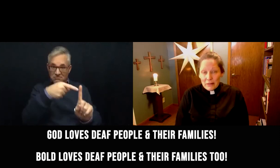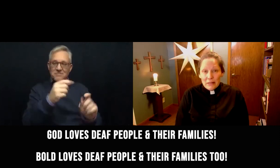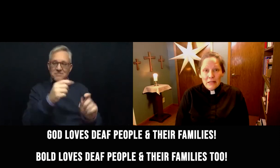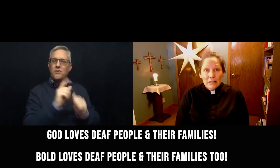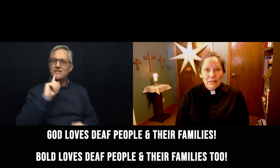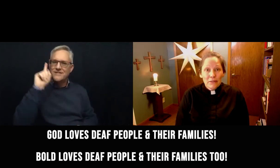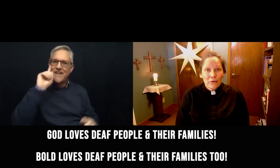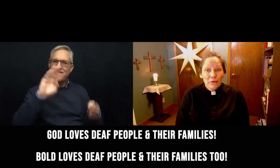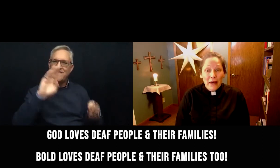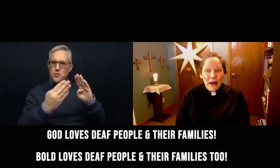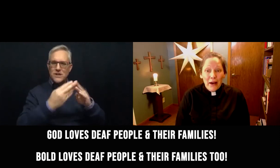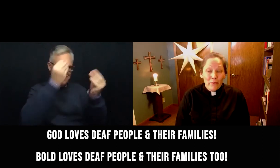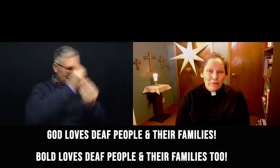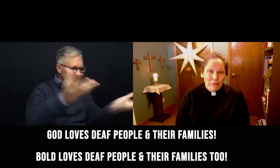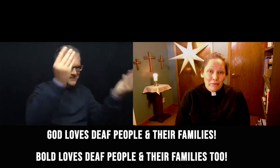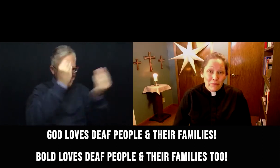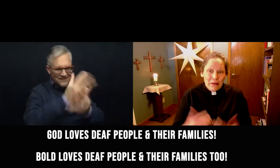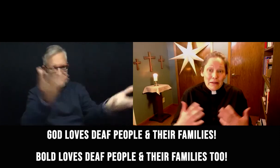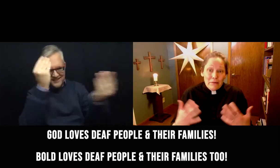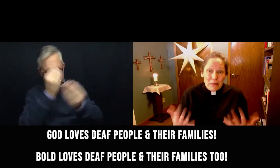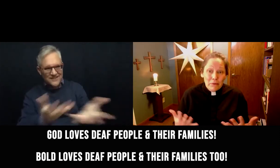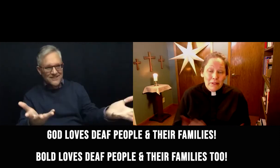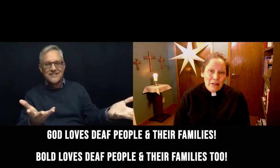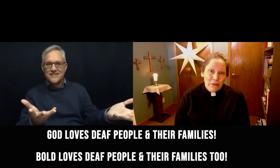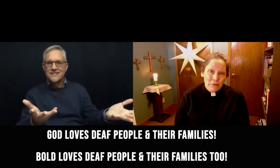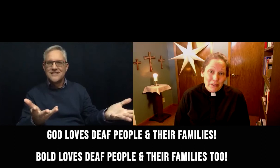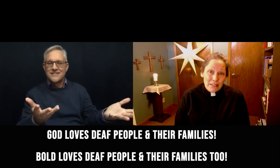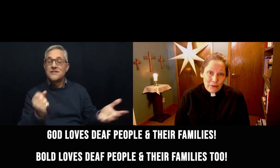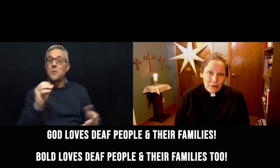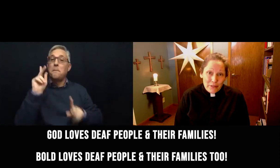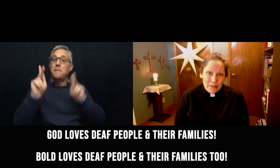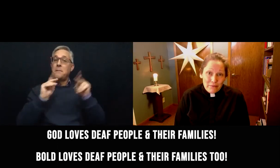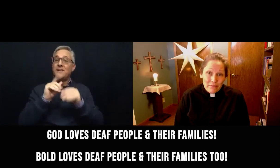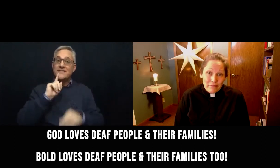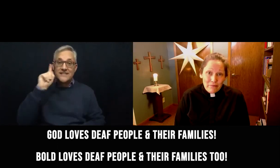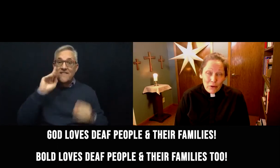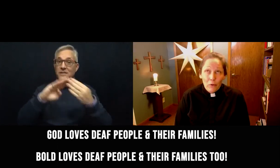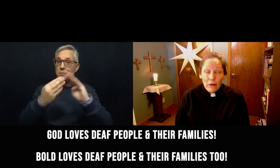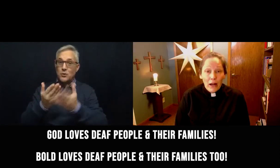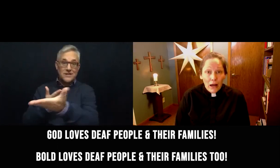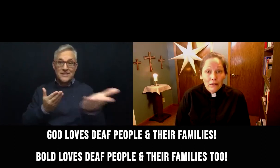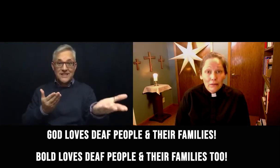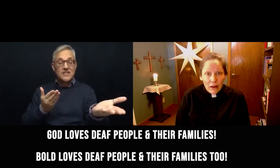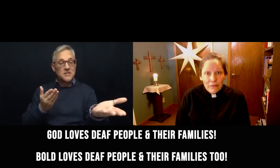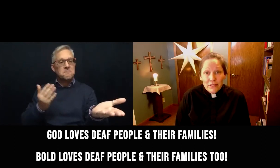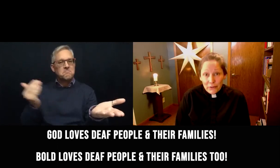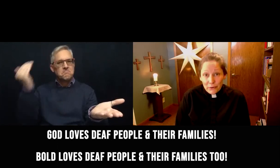So that people in the deaf community knows, know that God loves you.